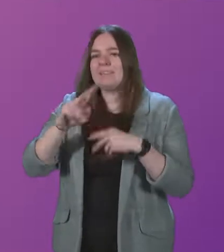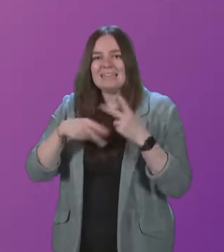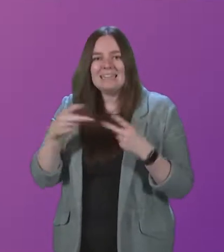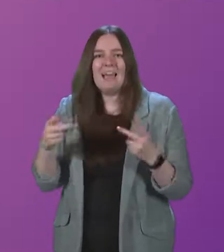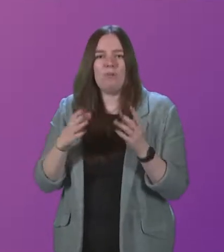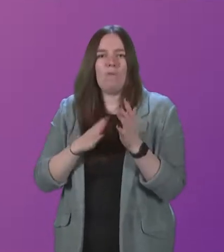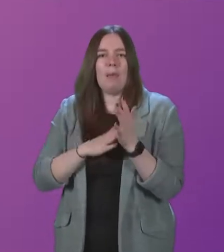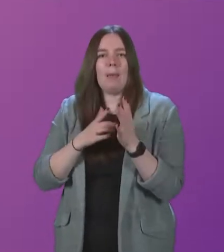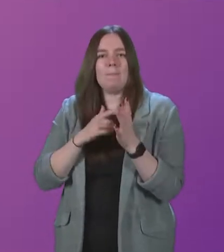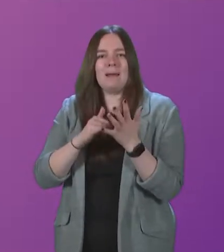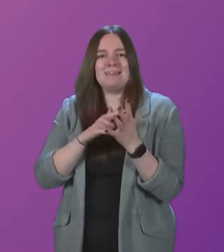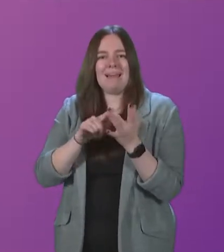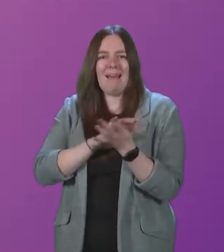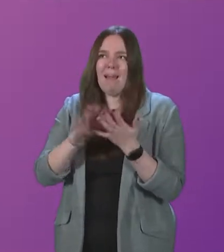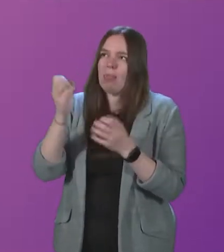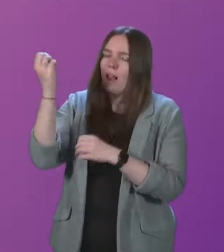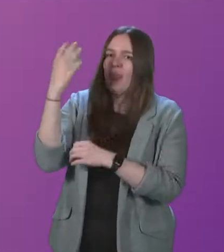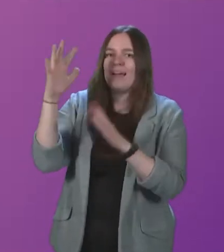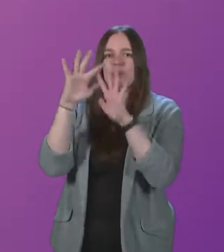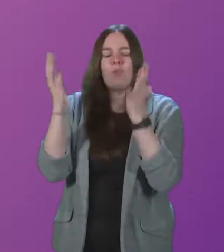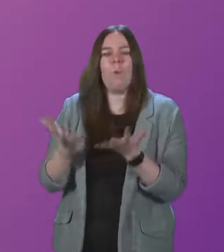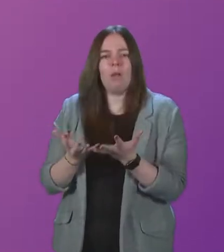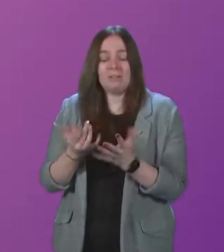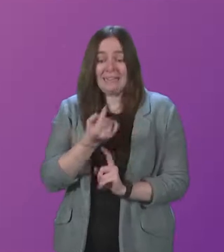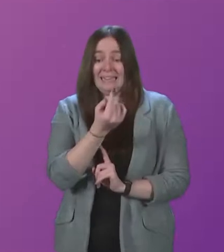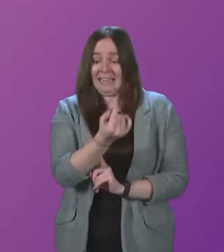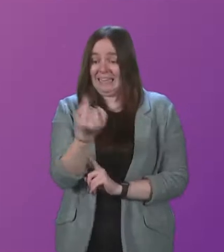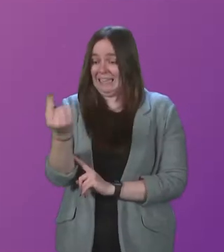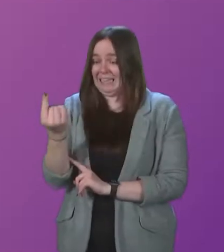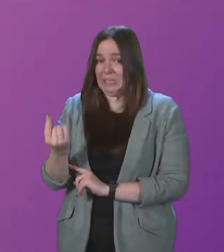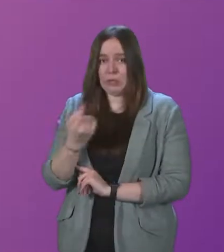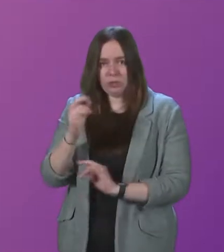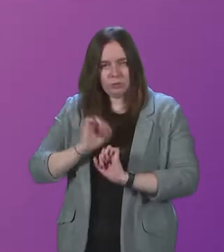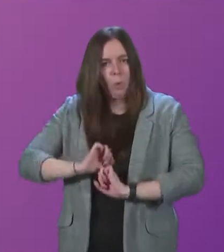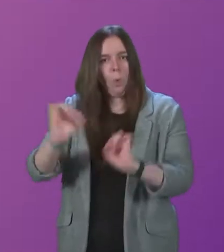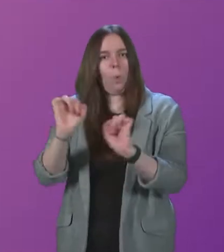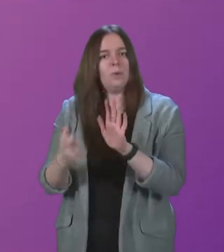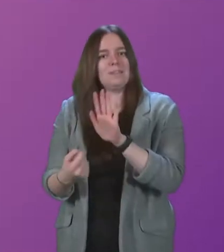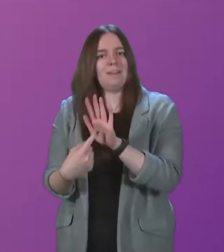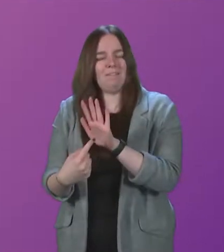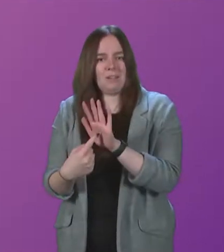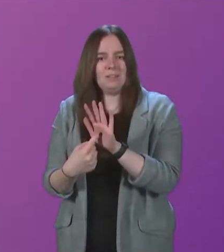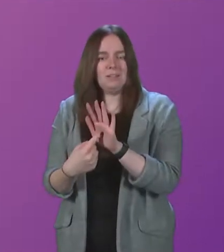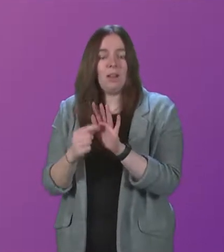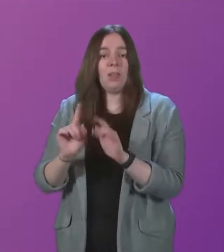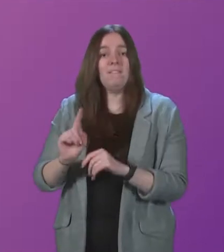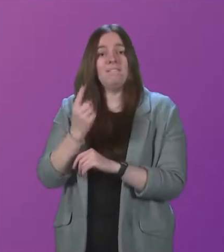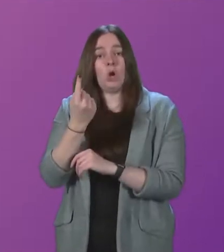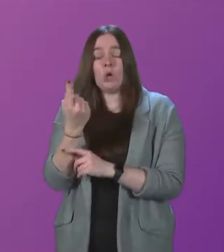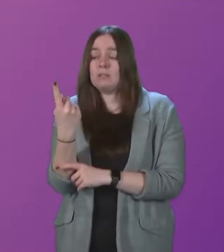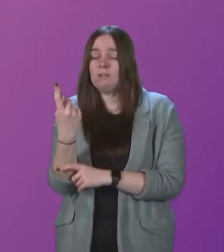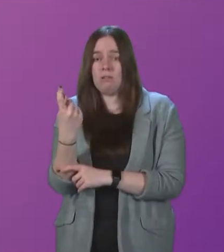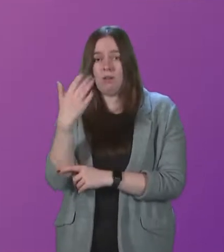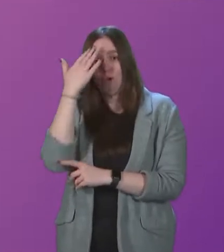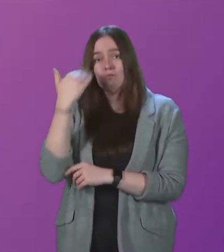the light of the world. And as each candle has its own significance, the first one reminds